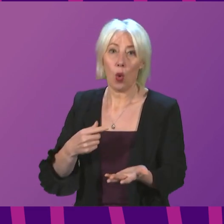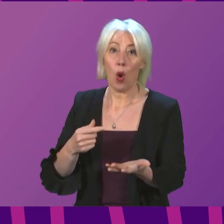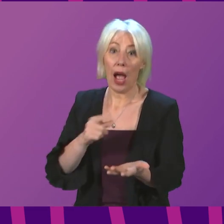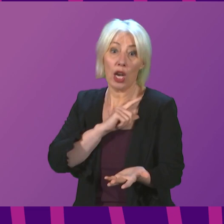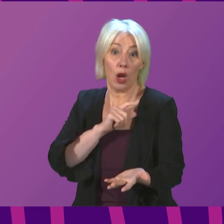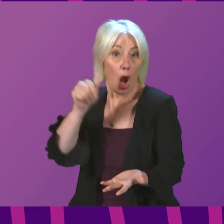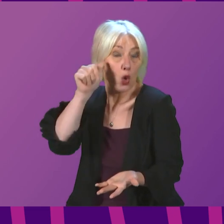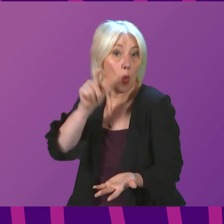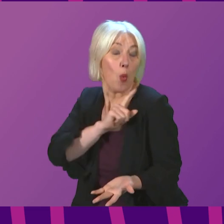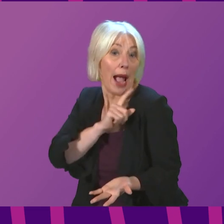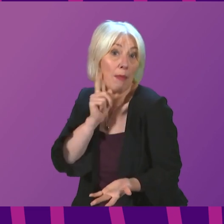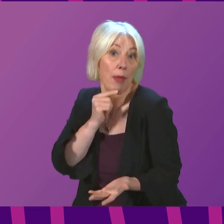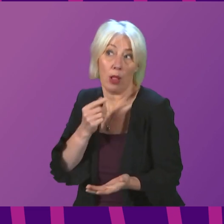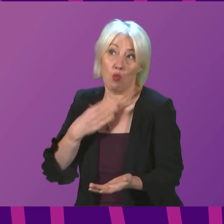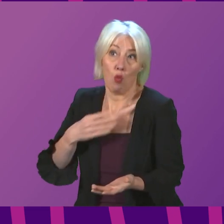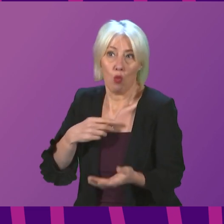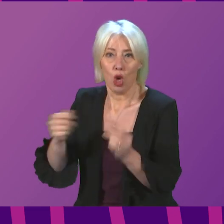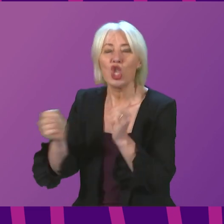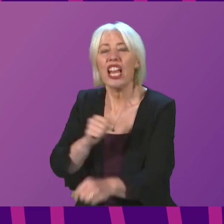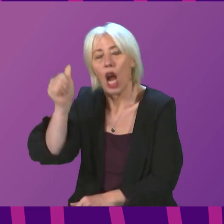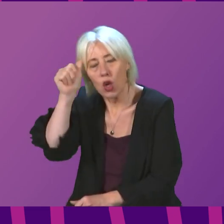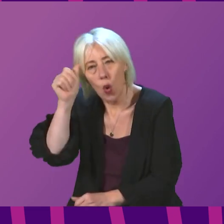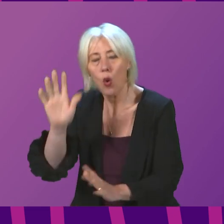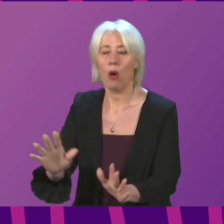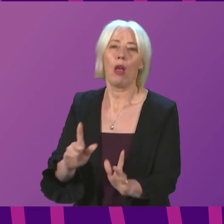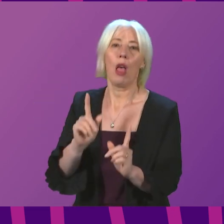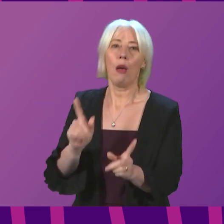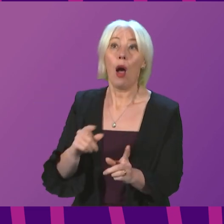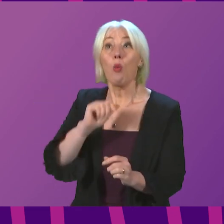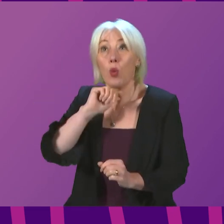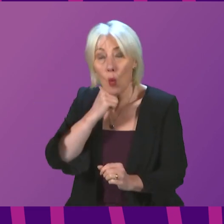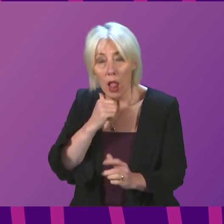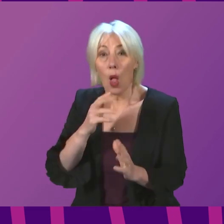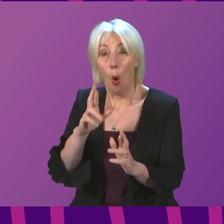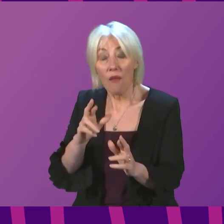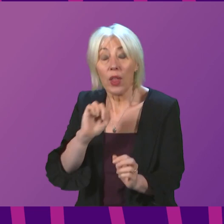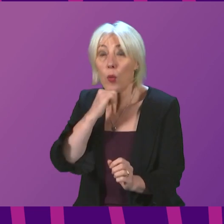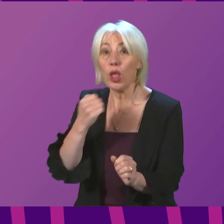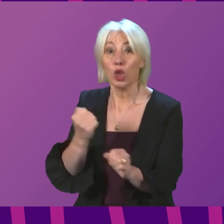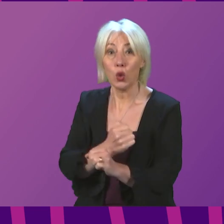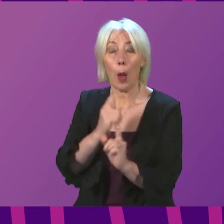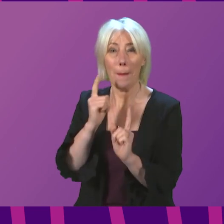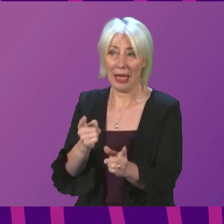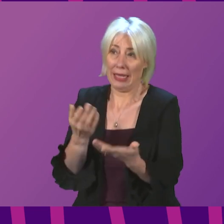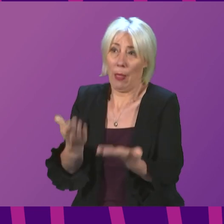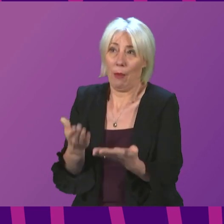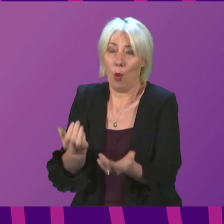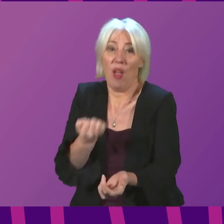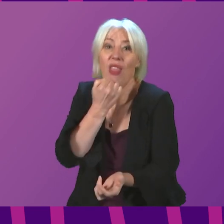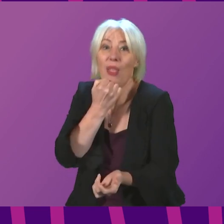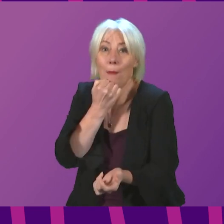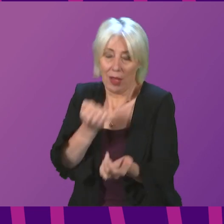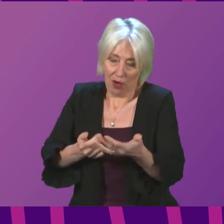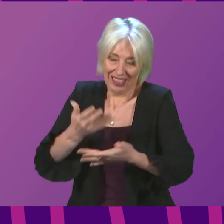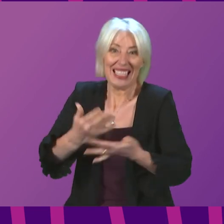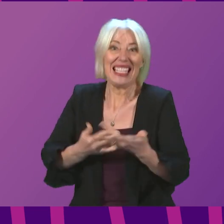calls for us to do this. I hope we will do this, but I do not think anybody looking, particularly at the case numbers that are being reported today,